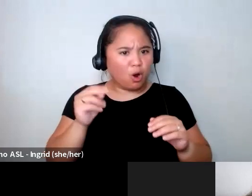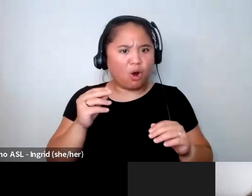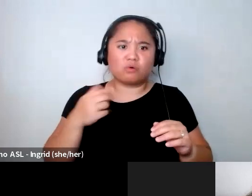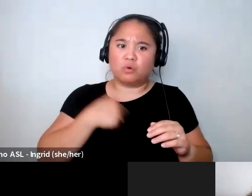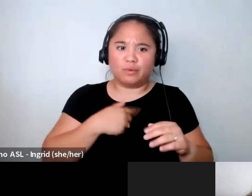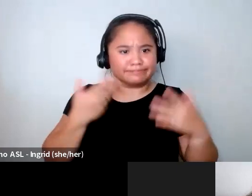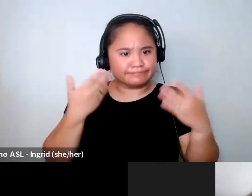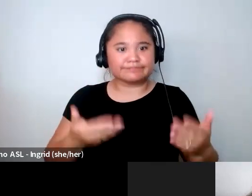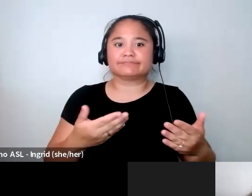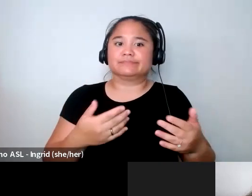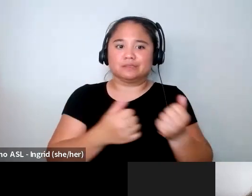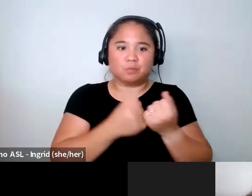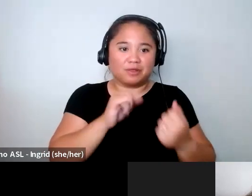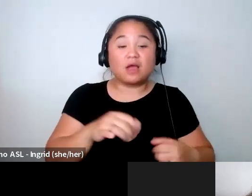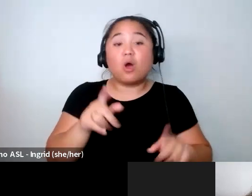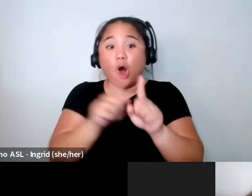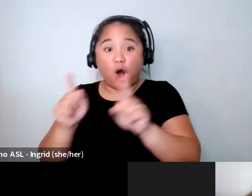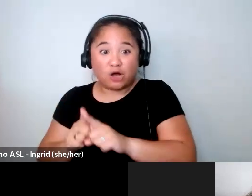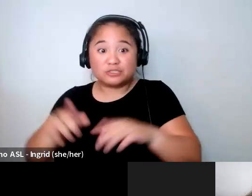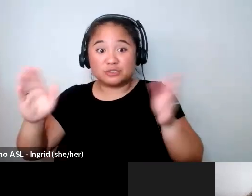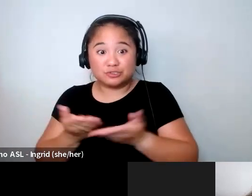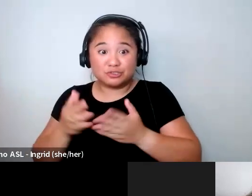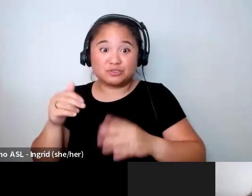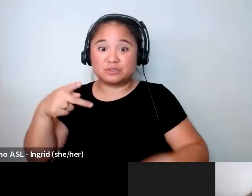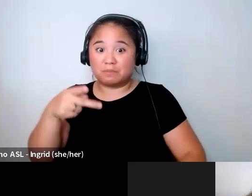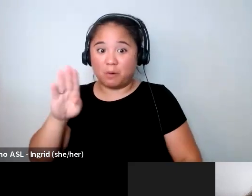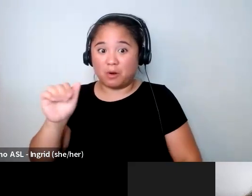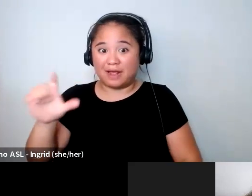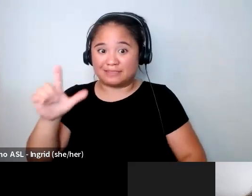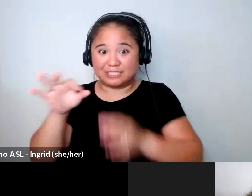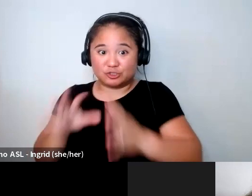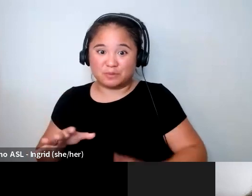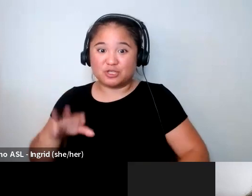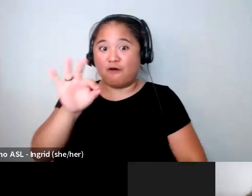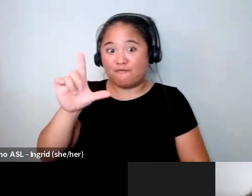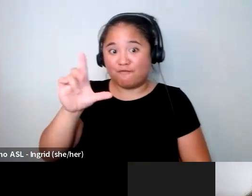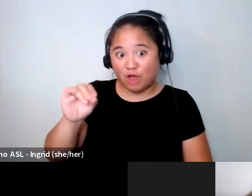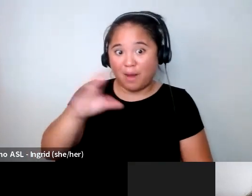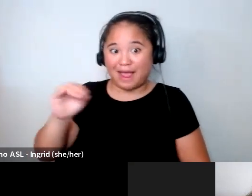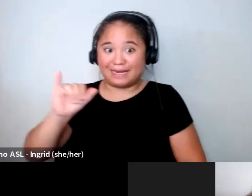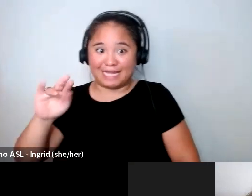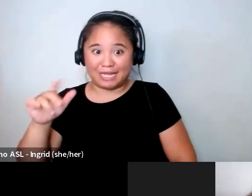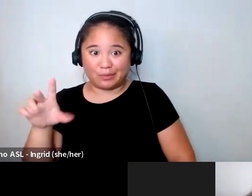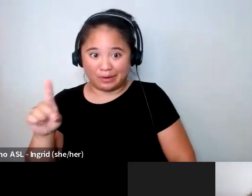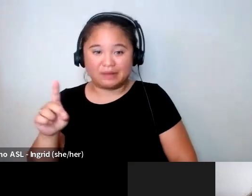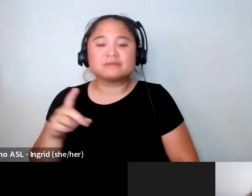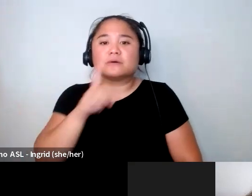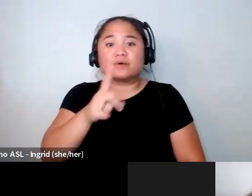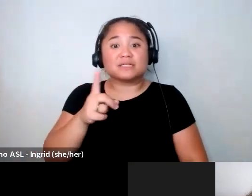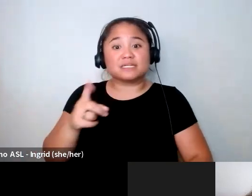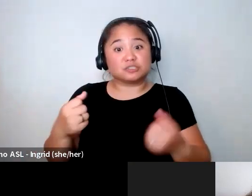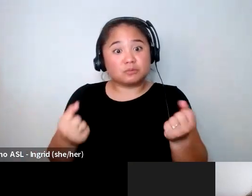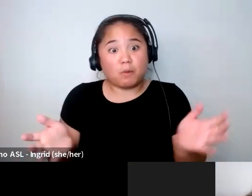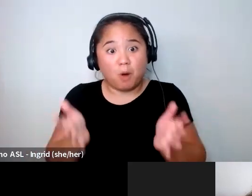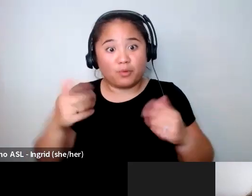Pro Bono ASL Flo and Ingrid to learn more about the important accessibility work that Pro Bono ASL does